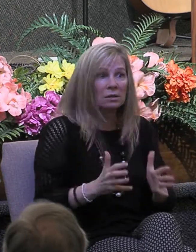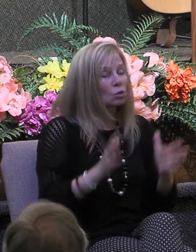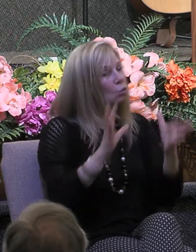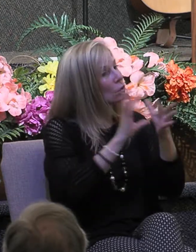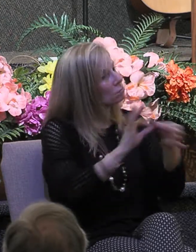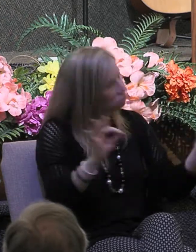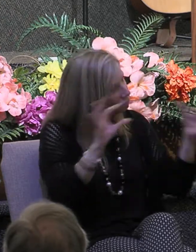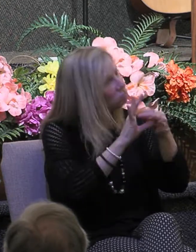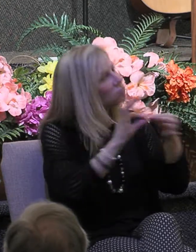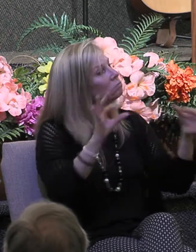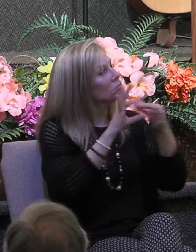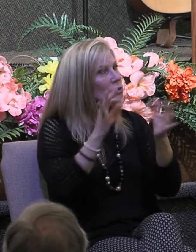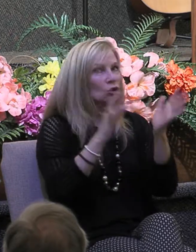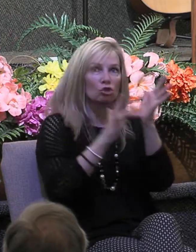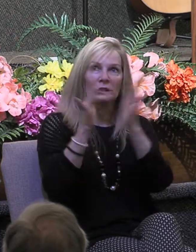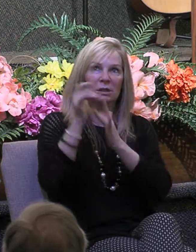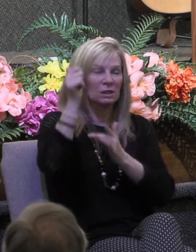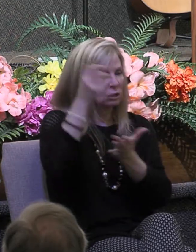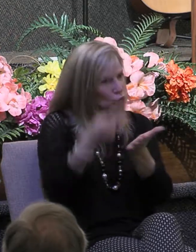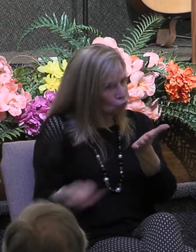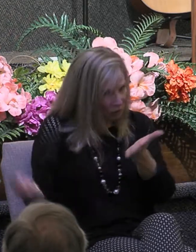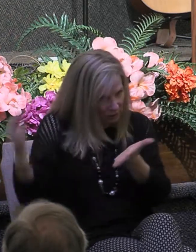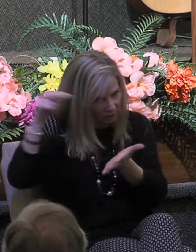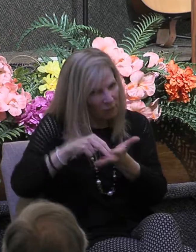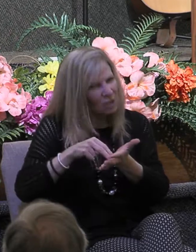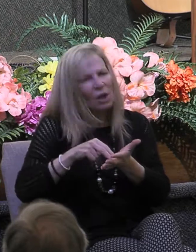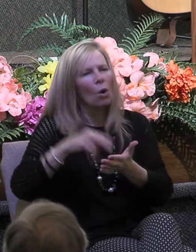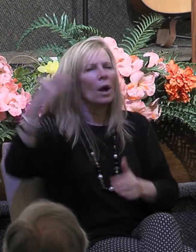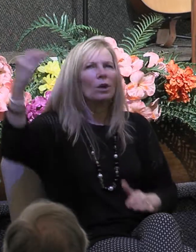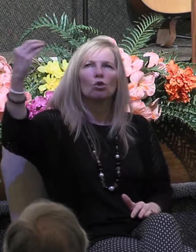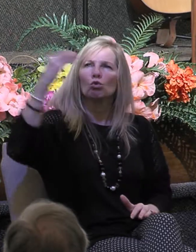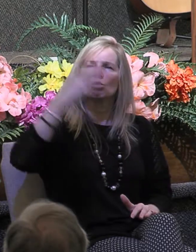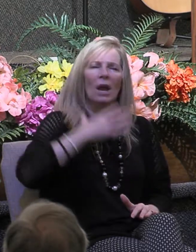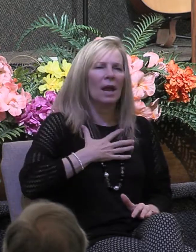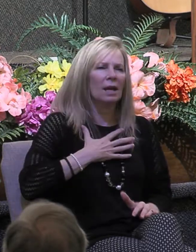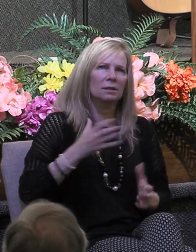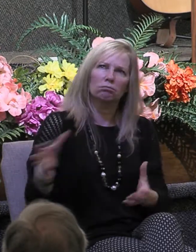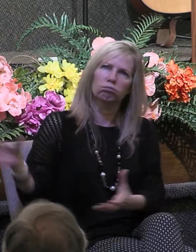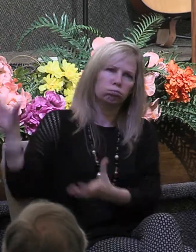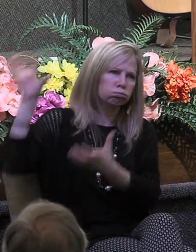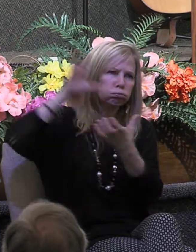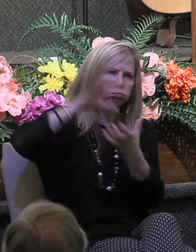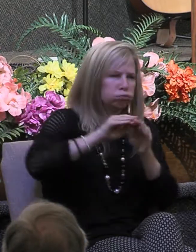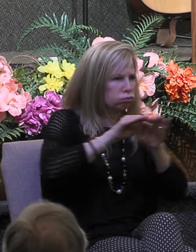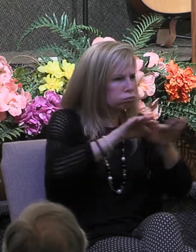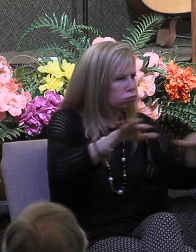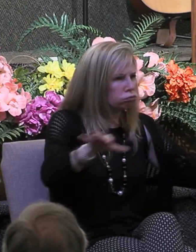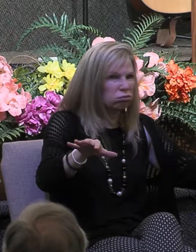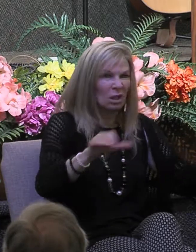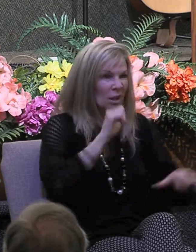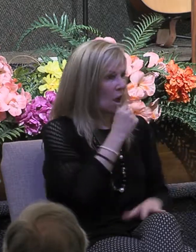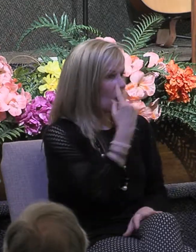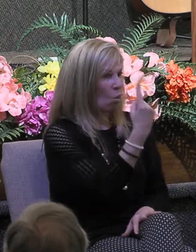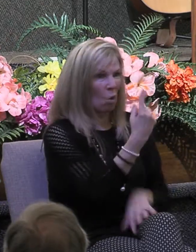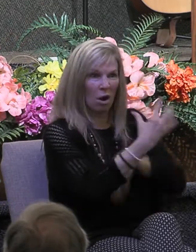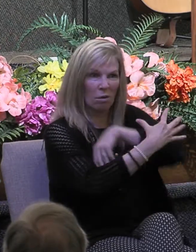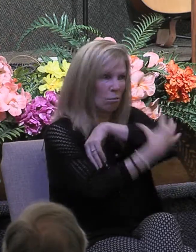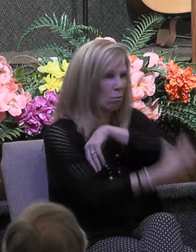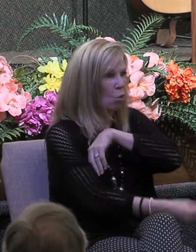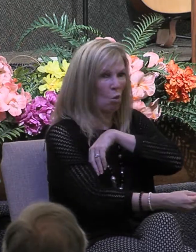of the Lord Jesus and abundant grace was upon them all for there was not listen to this not a needy person among them for all who were owners